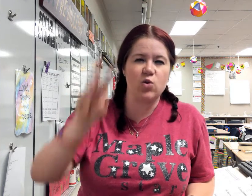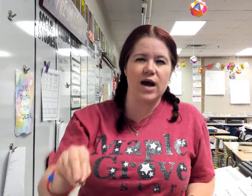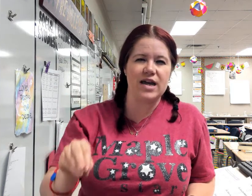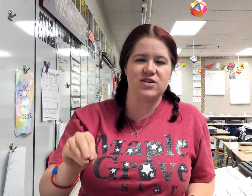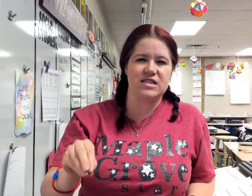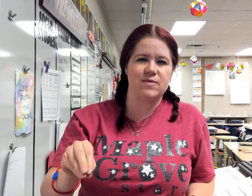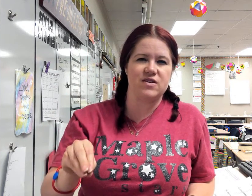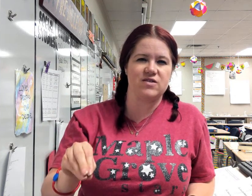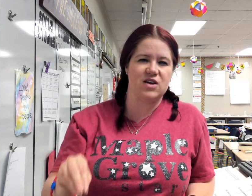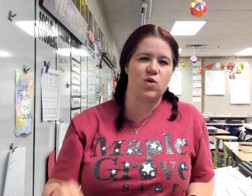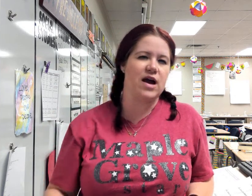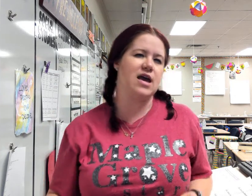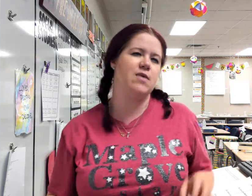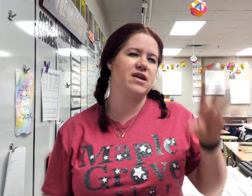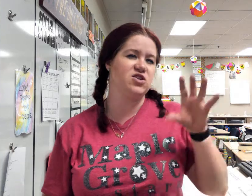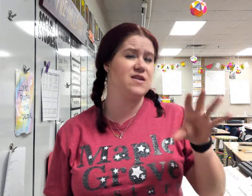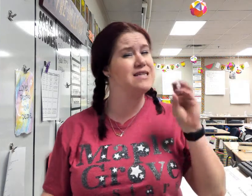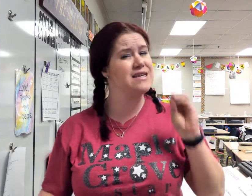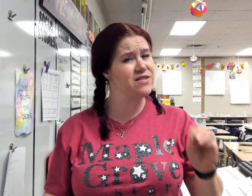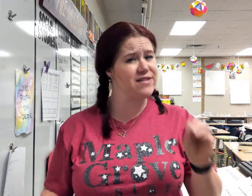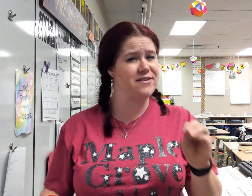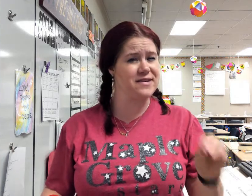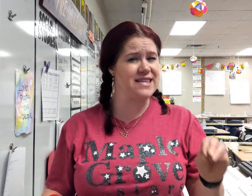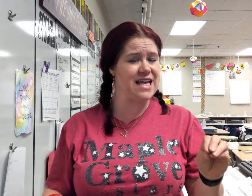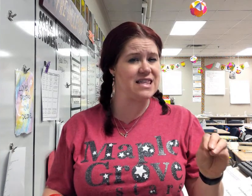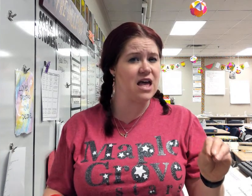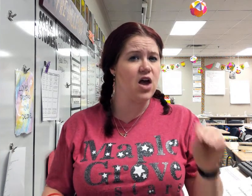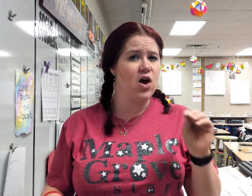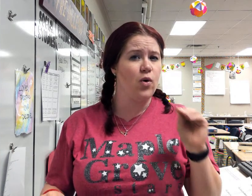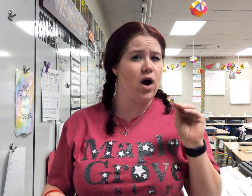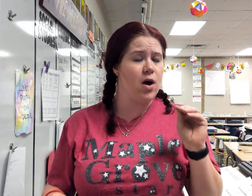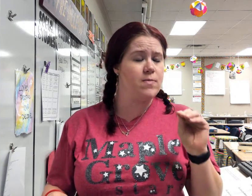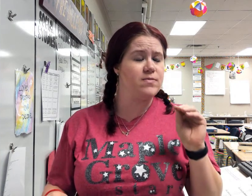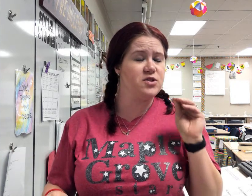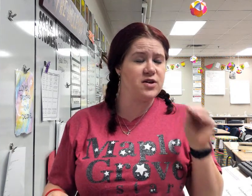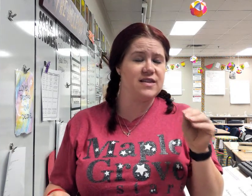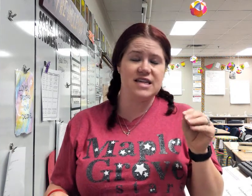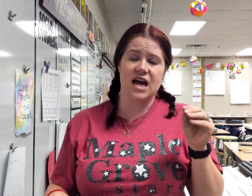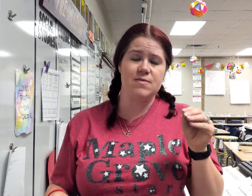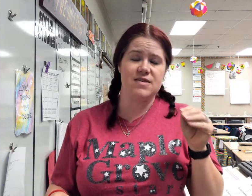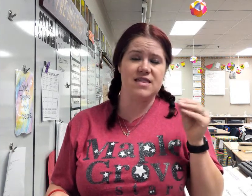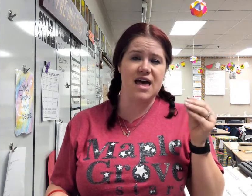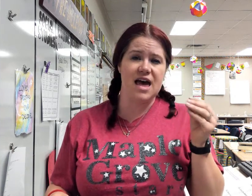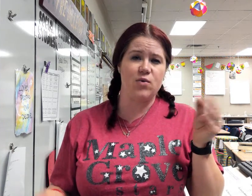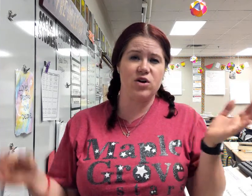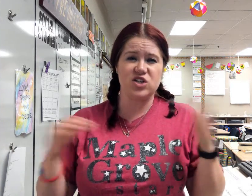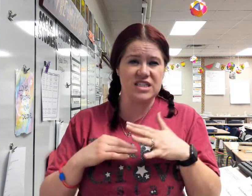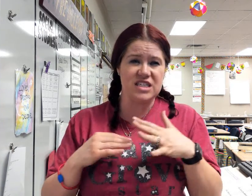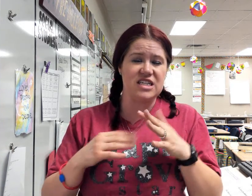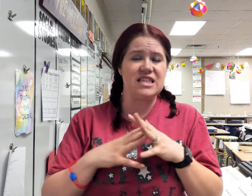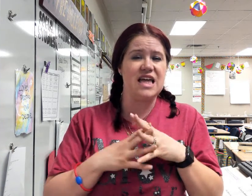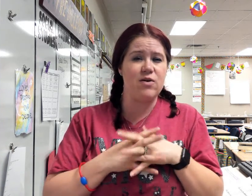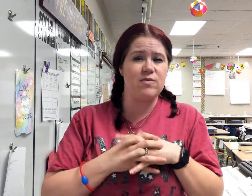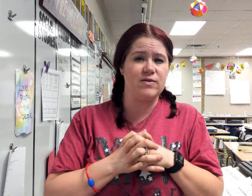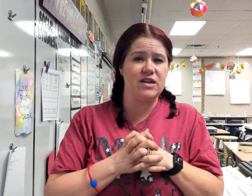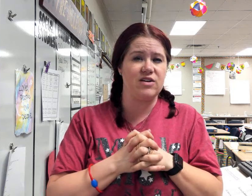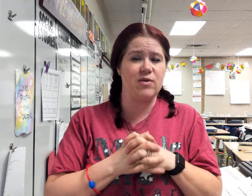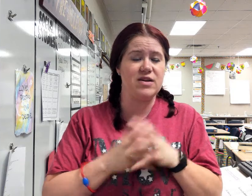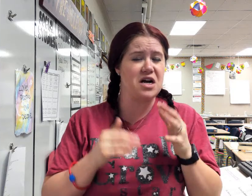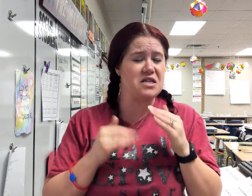quiet during times that you're staying quiet and making sure that it doesn't look like a recess, um, during the times that we're transitioning, that would be really great. We talked